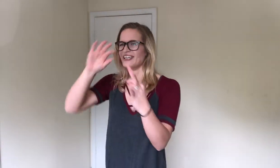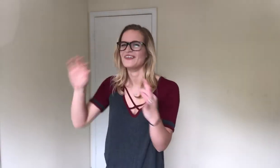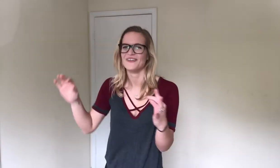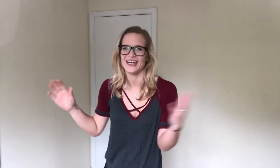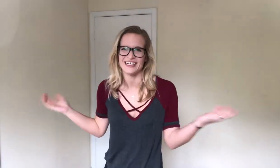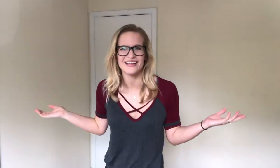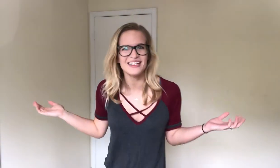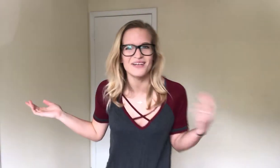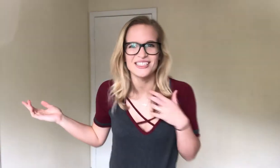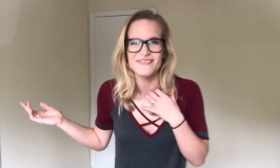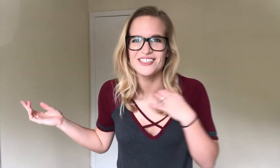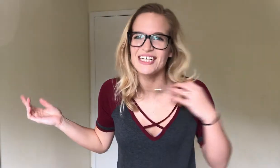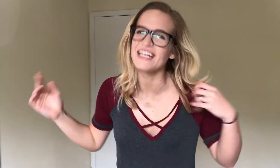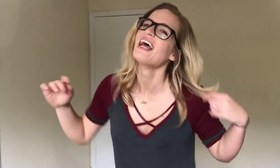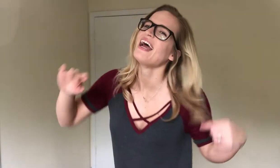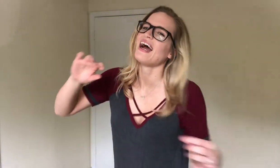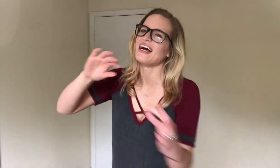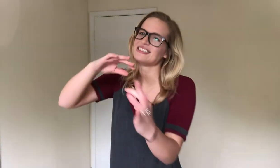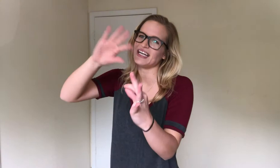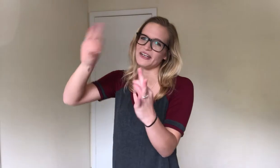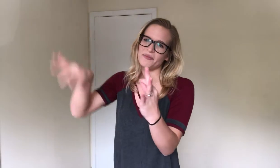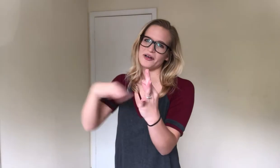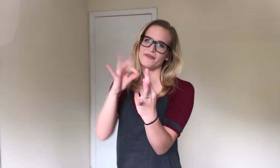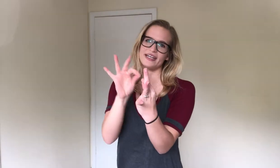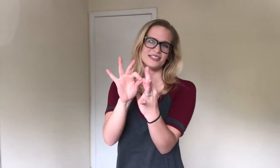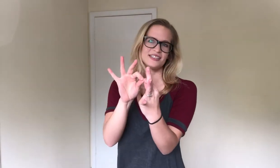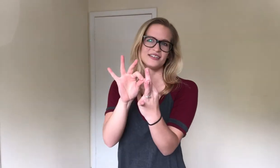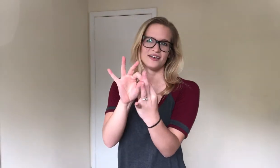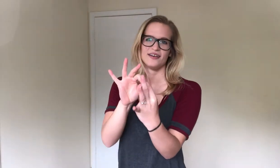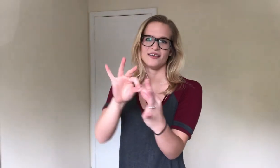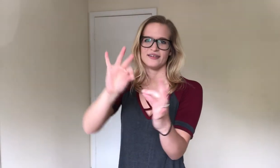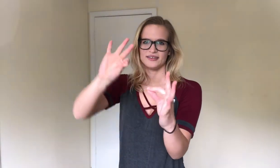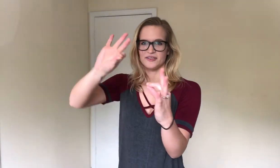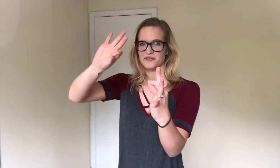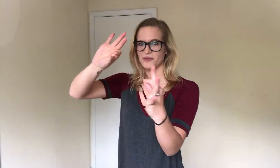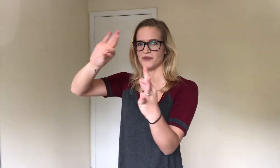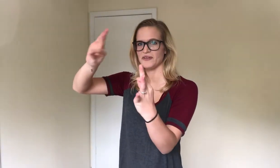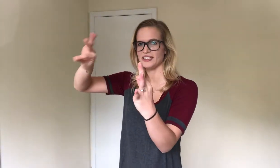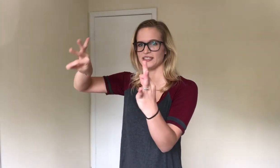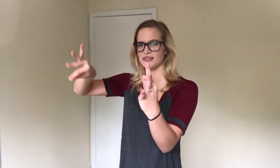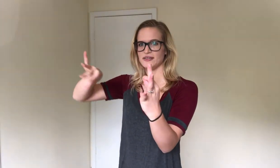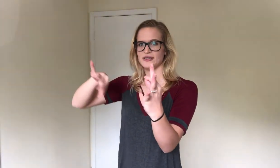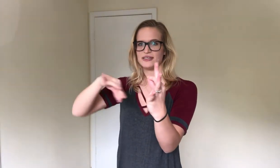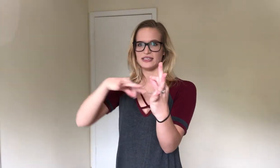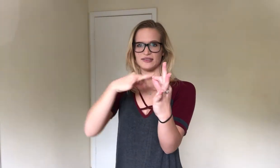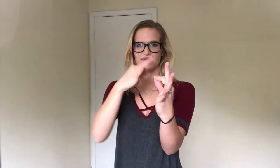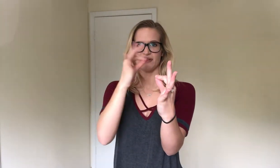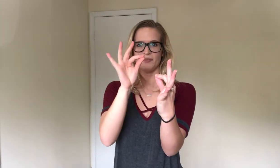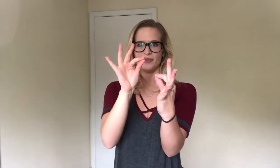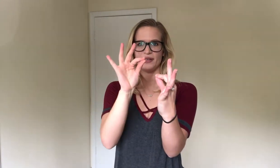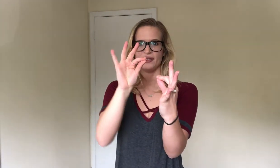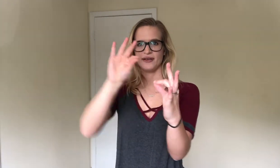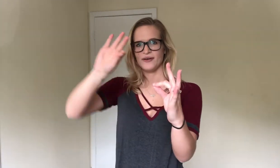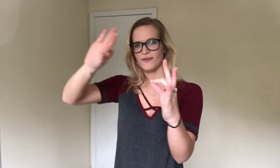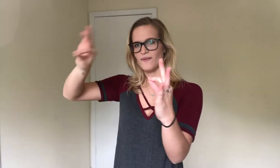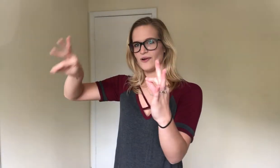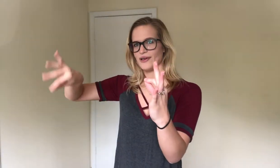I had to think about that for a second. I signed perfect. So for perfect. You can just flip. One